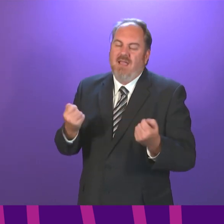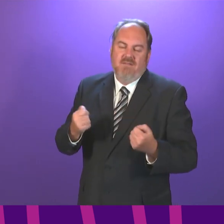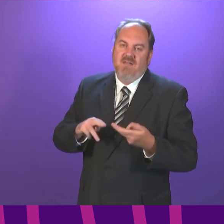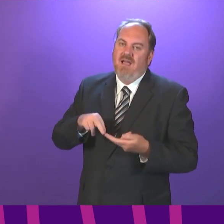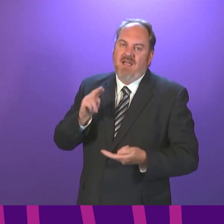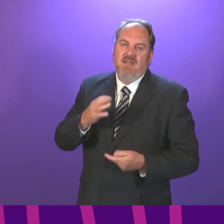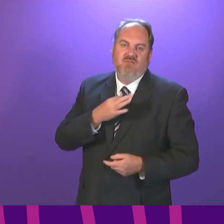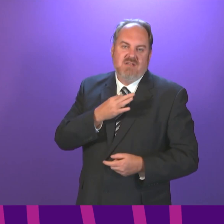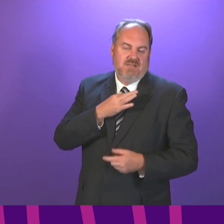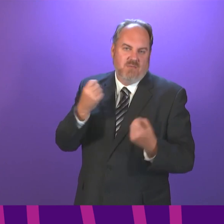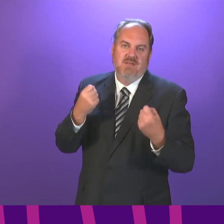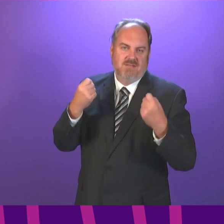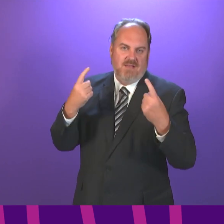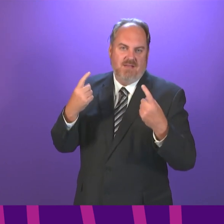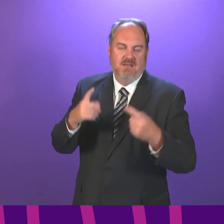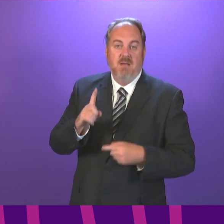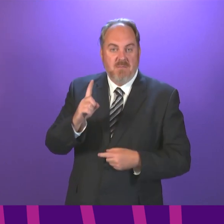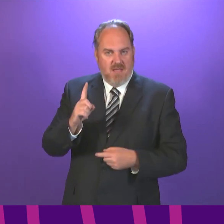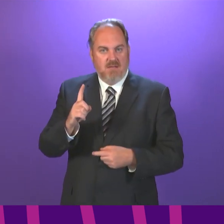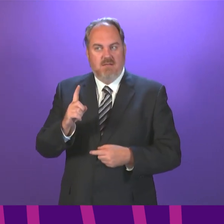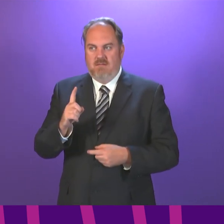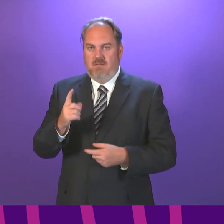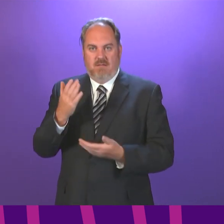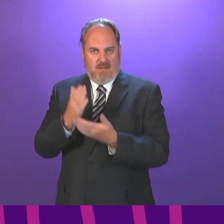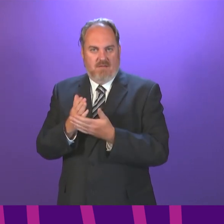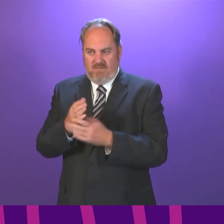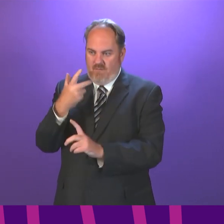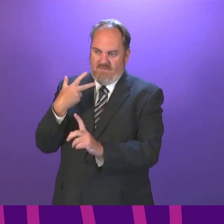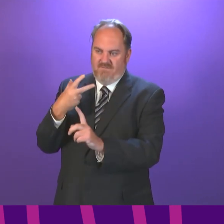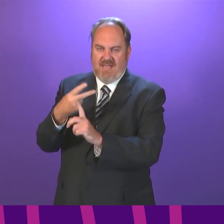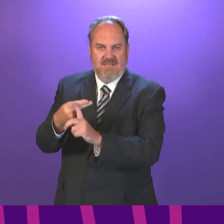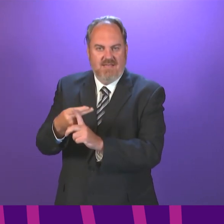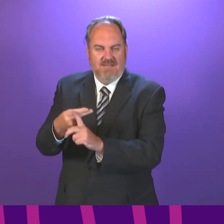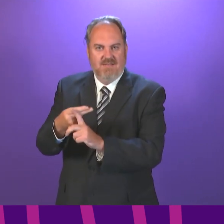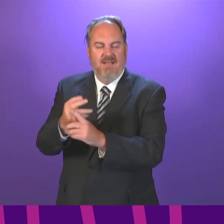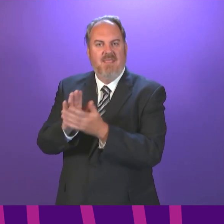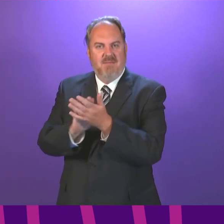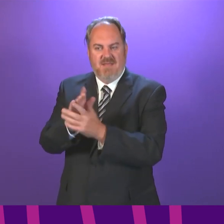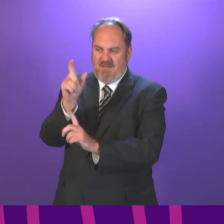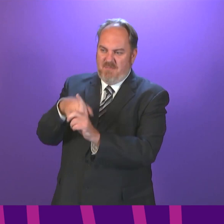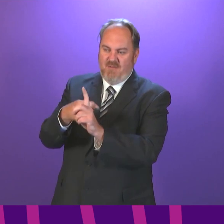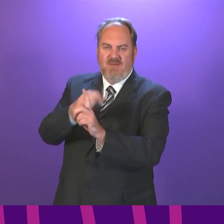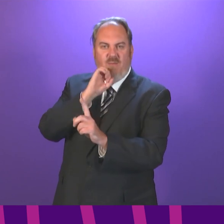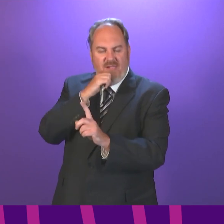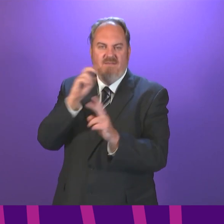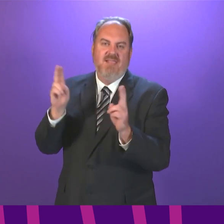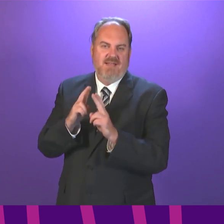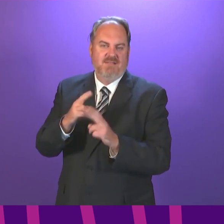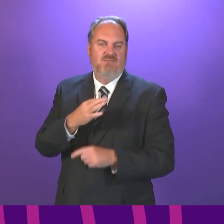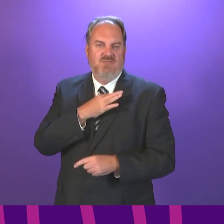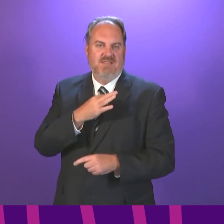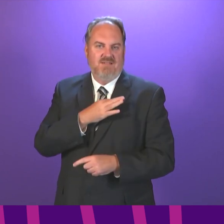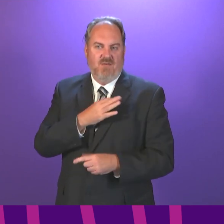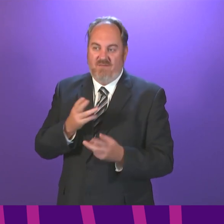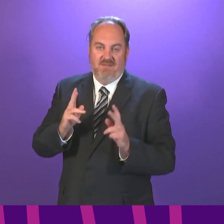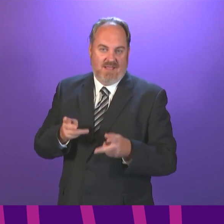still concerning but much lower level of hospital cases in this wave than we have had in previous